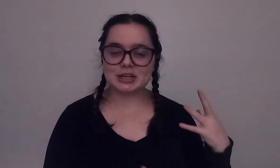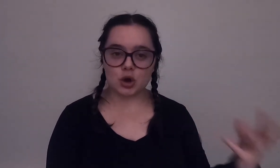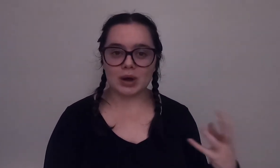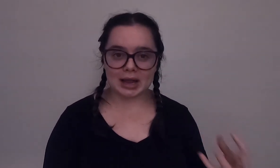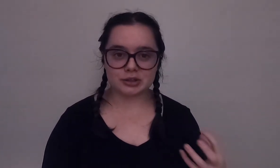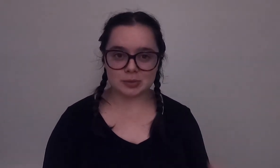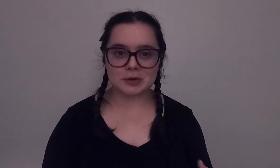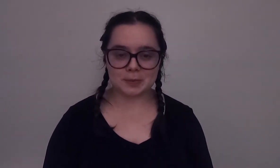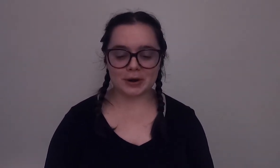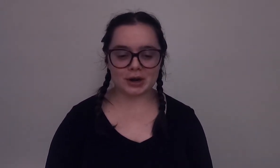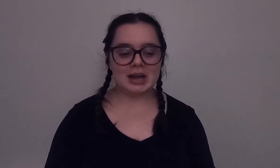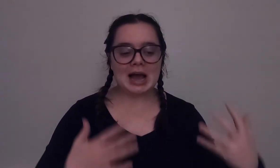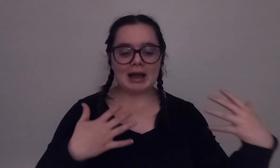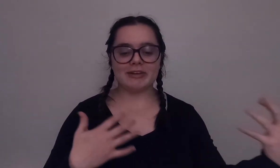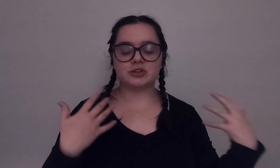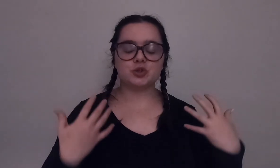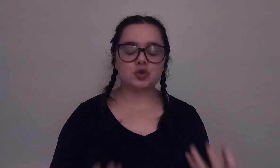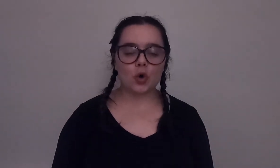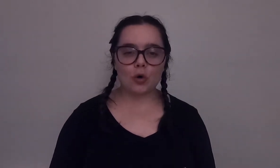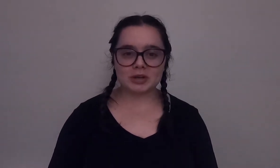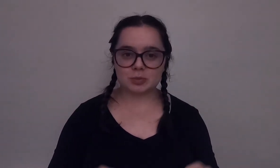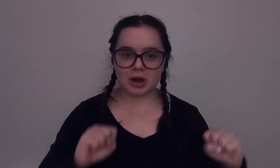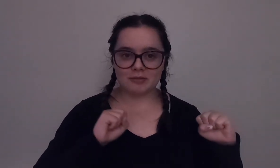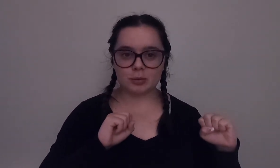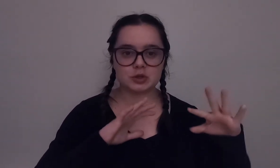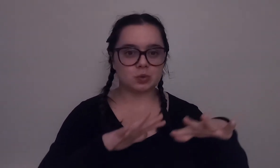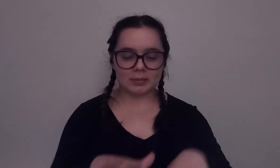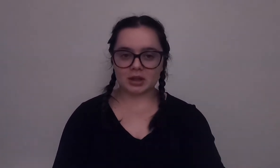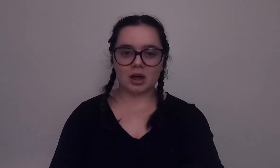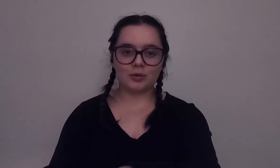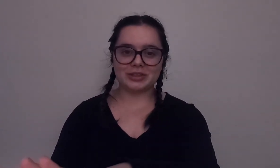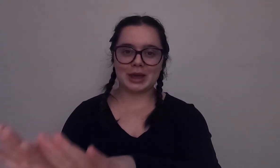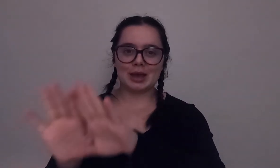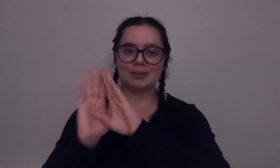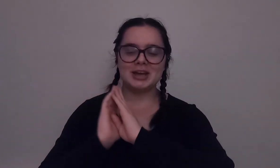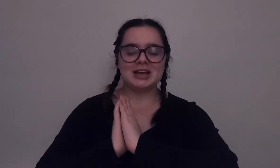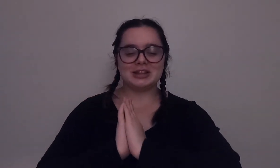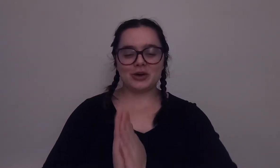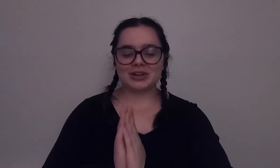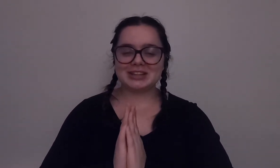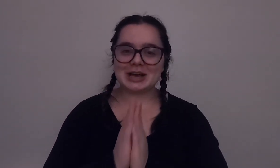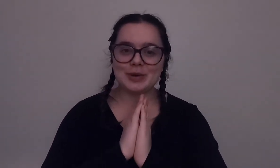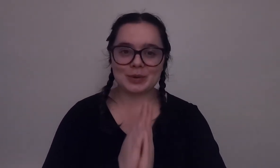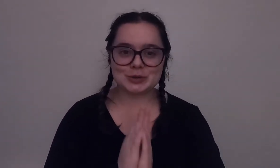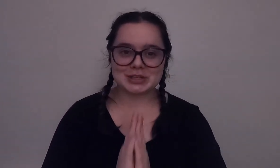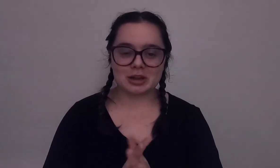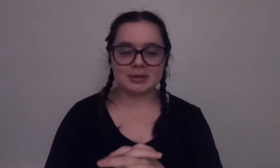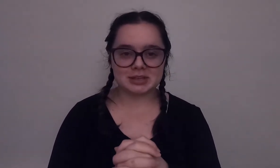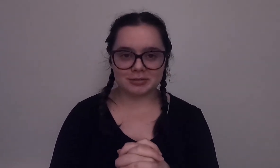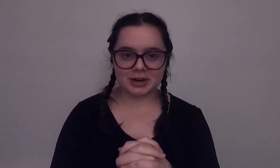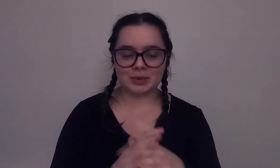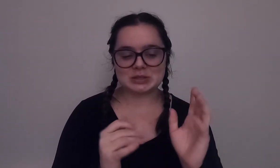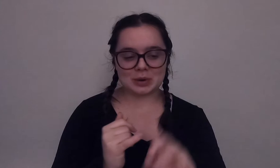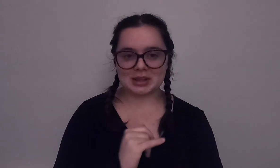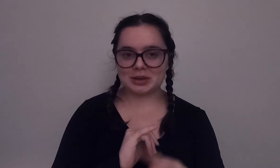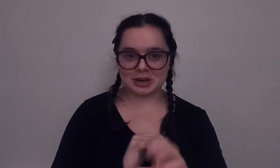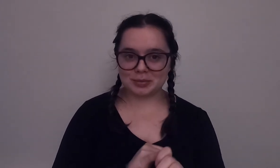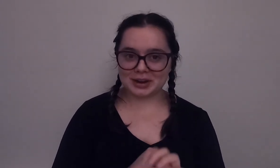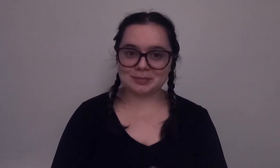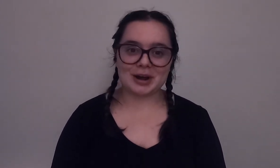I know kyler so much better I felt so much more comfortable swimming along with him the only thing that we wish was a little bit different was one that we could have brought